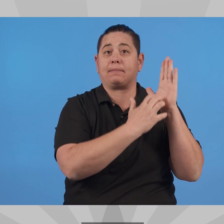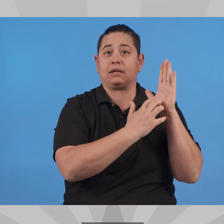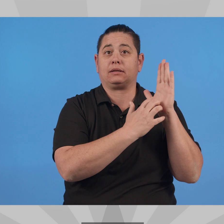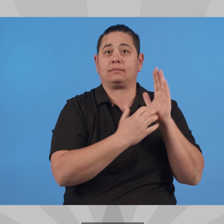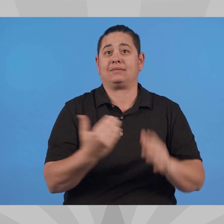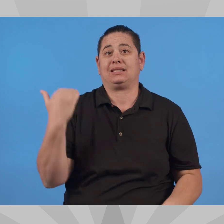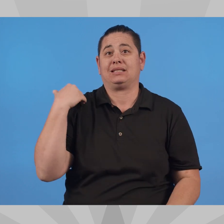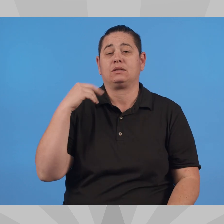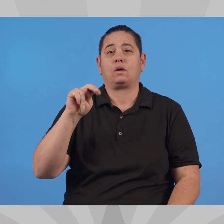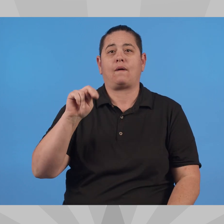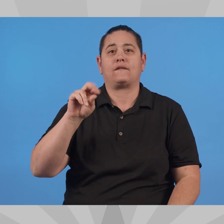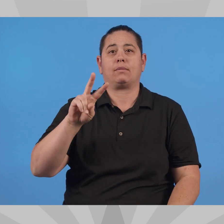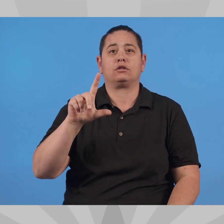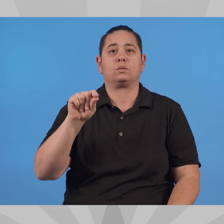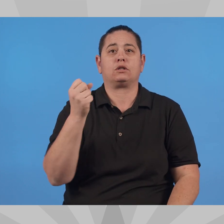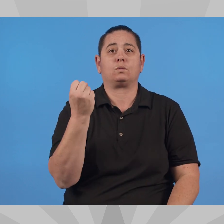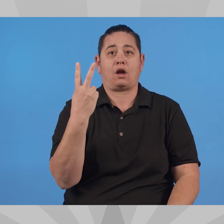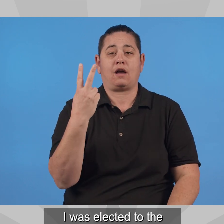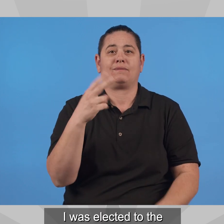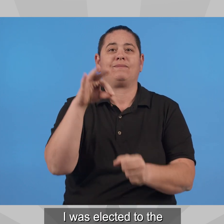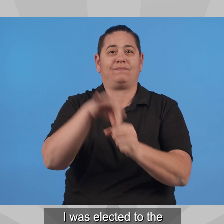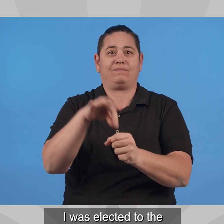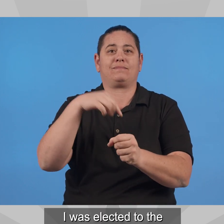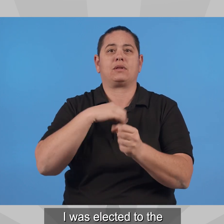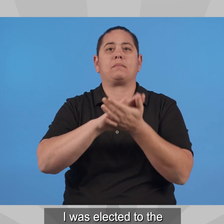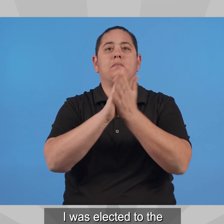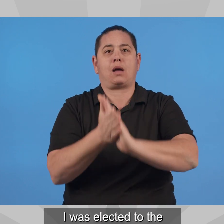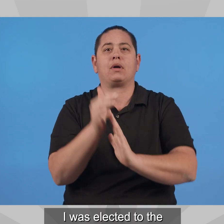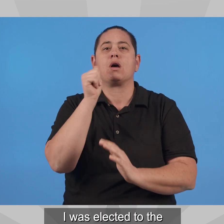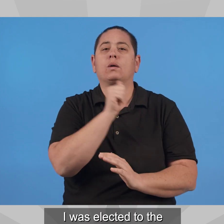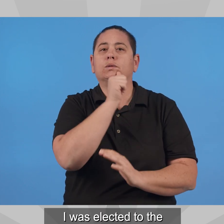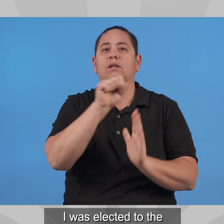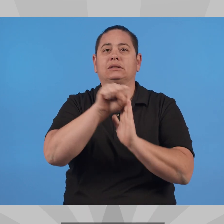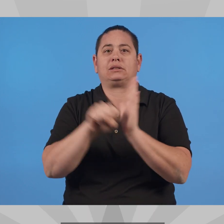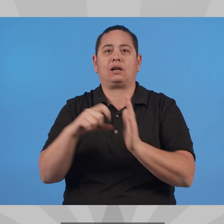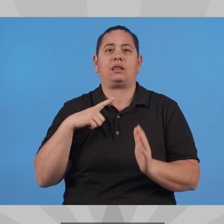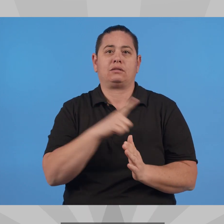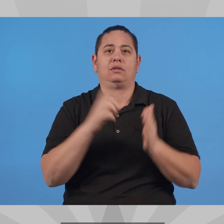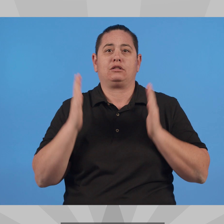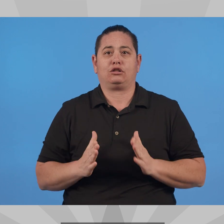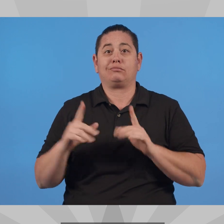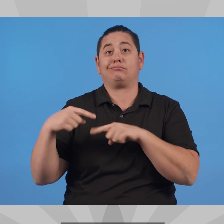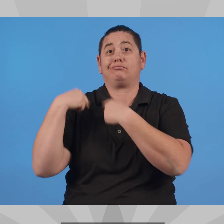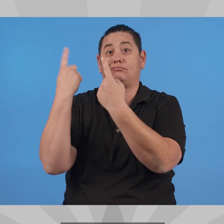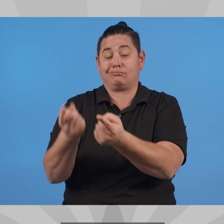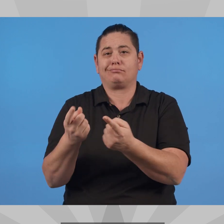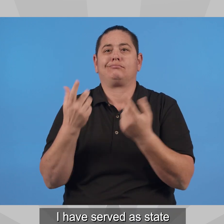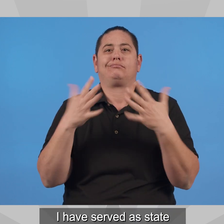Statement I was elected to the Arizona State Legislature in November 2012.